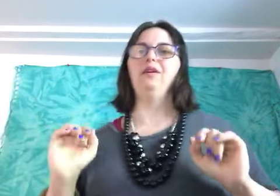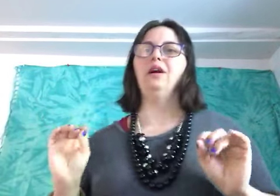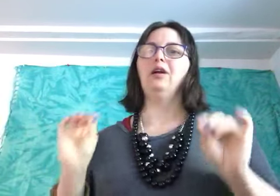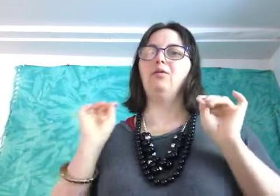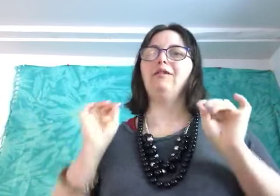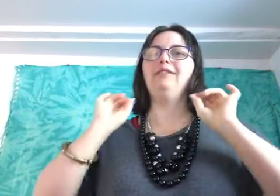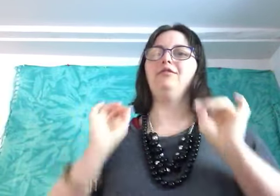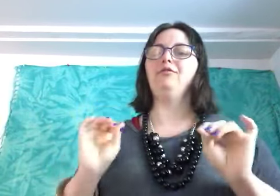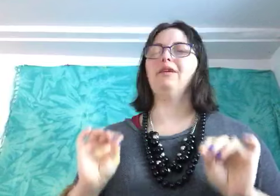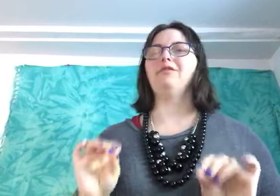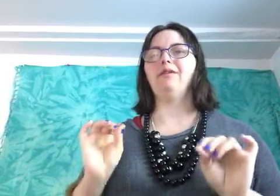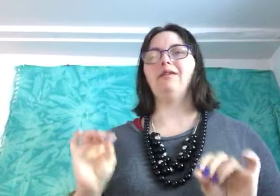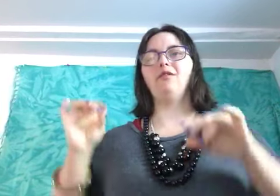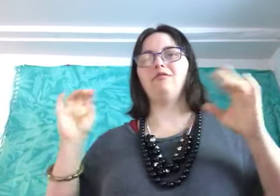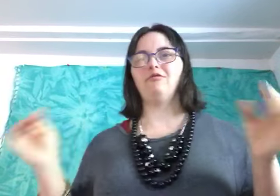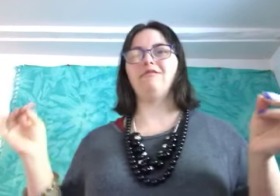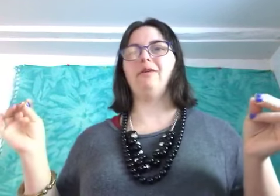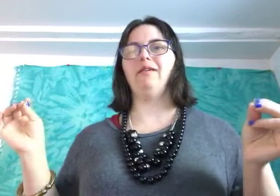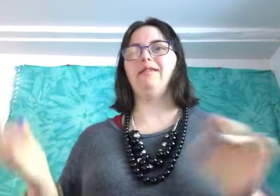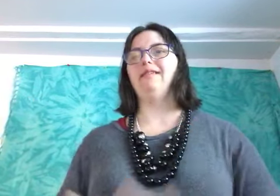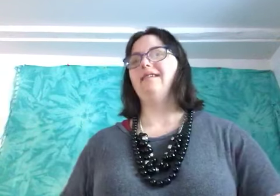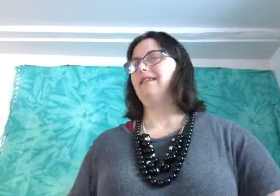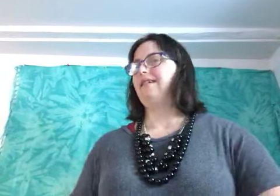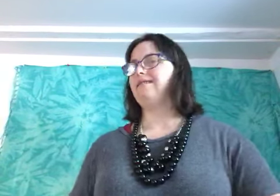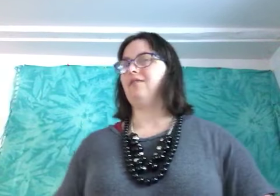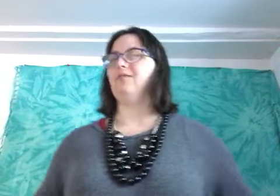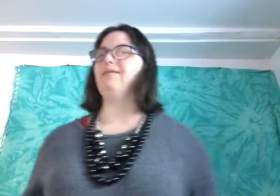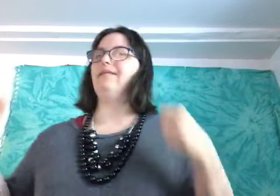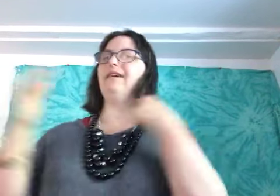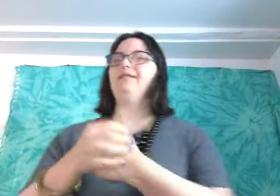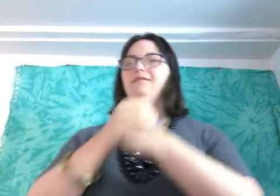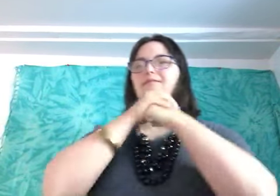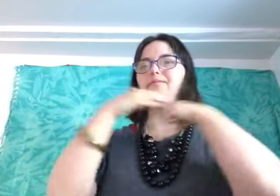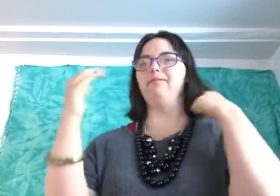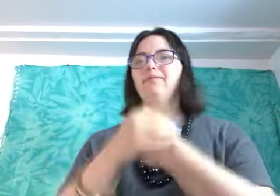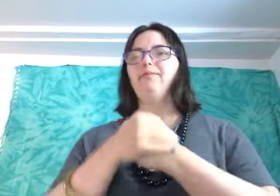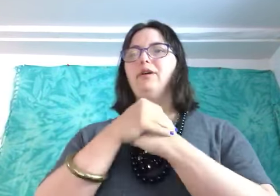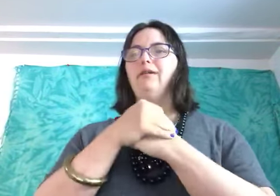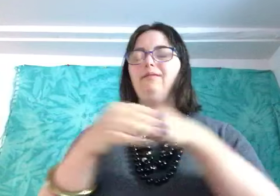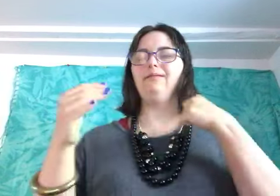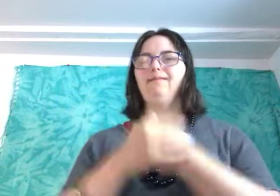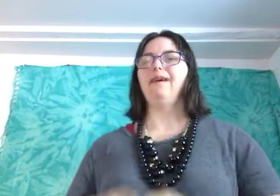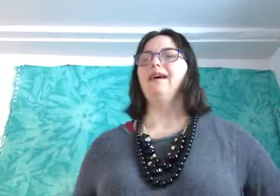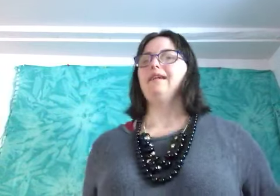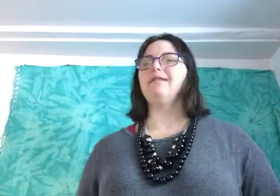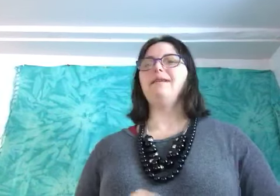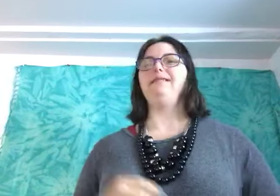worry too much about it or stress about it so uh just put out something